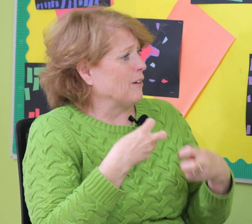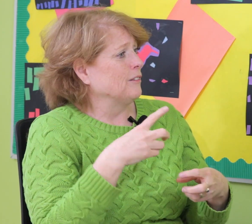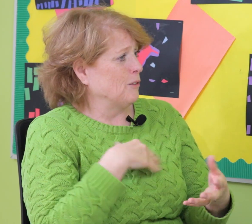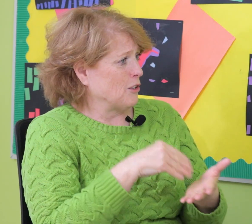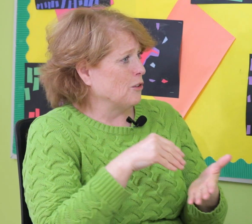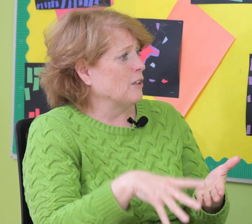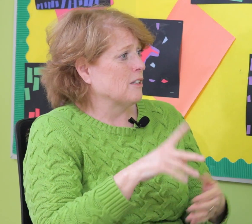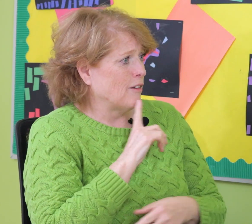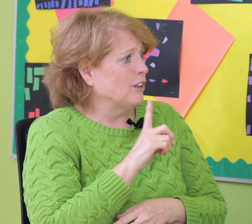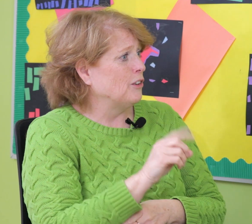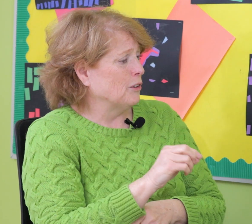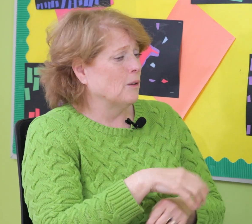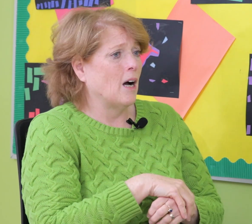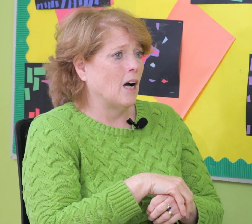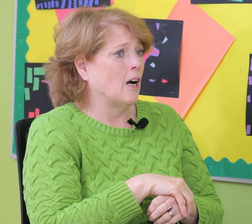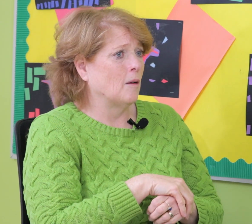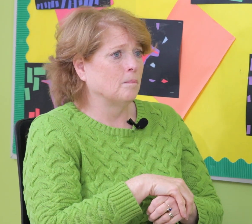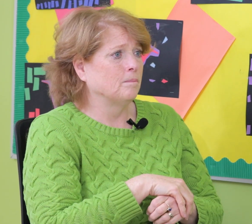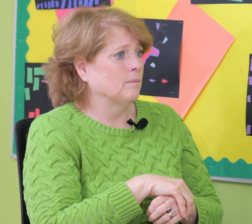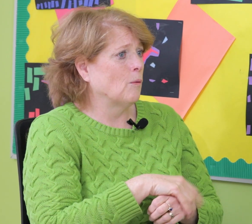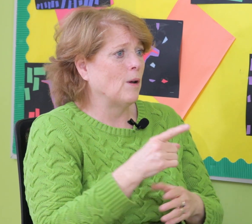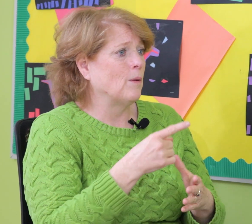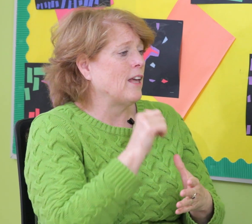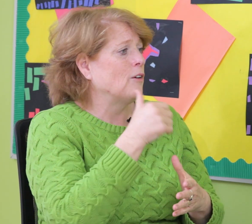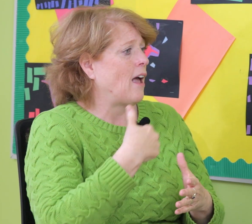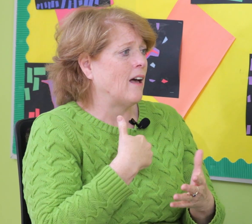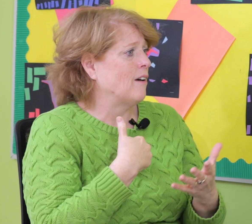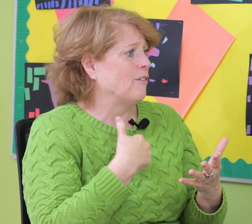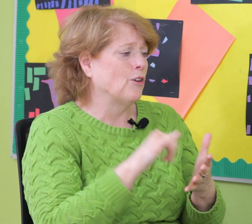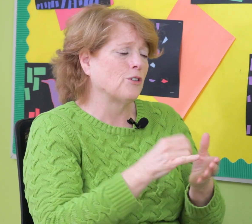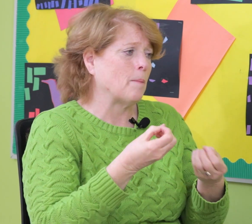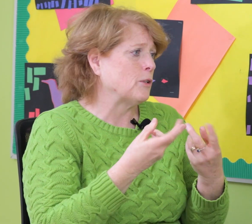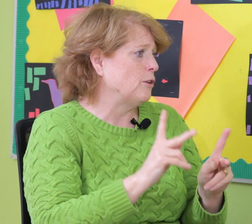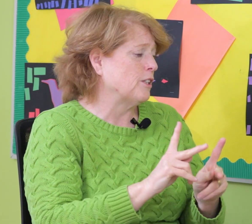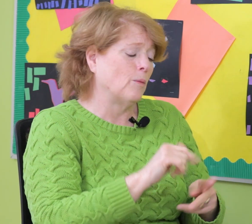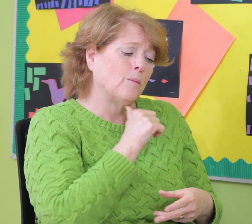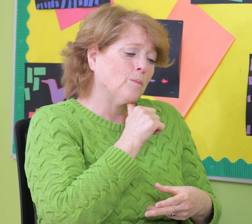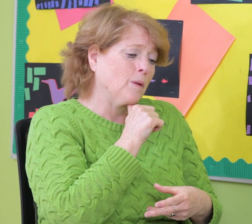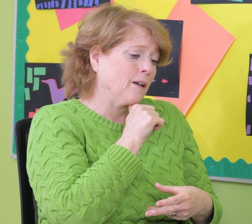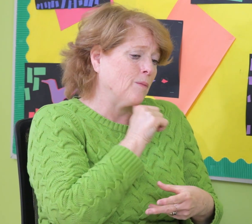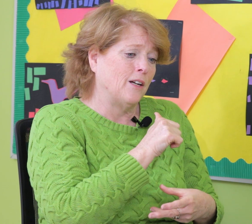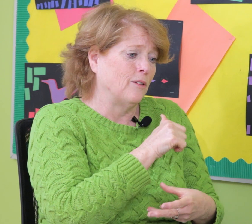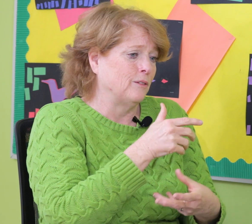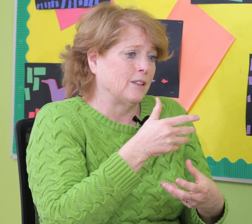to our students. I really do. When they don't have those opportunities and when we don't